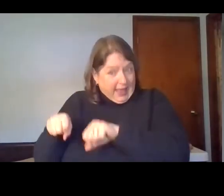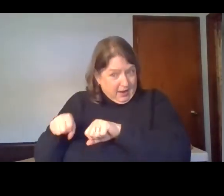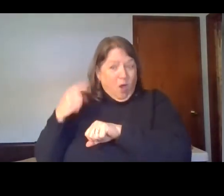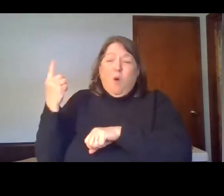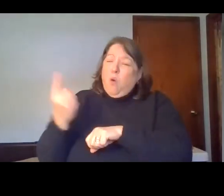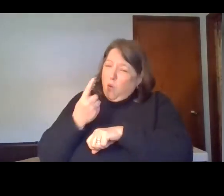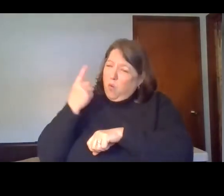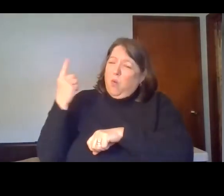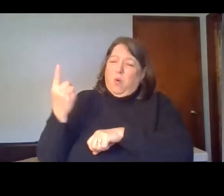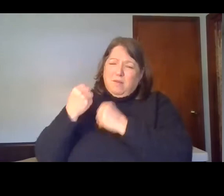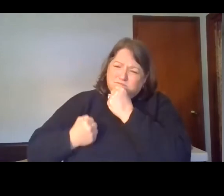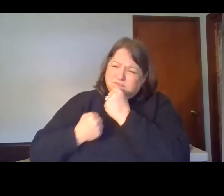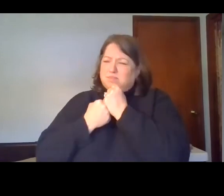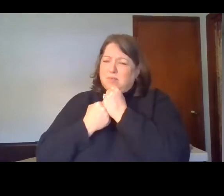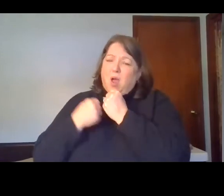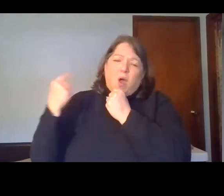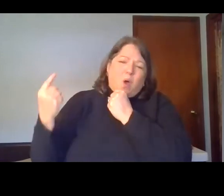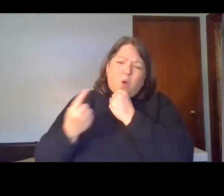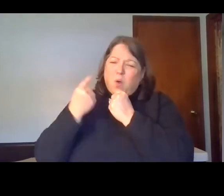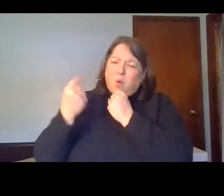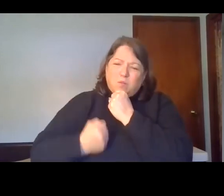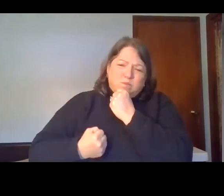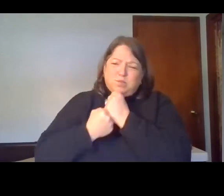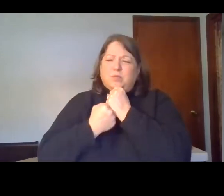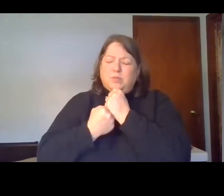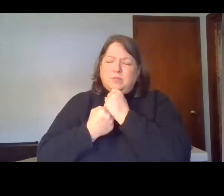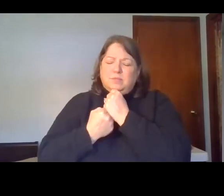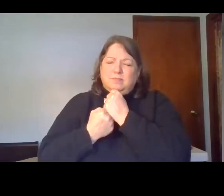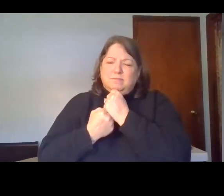always there to see you through and to carry you through those times.